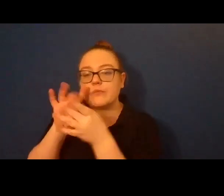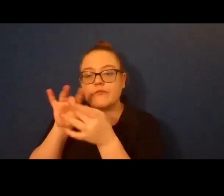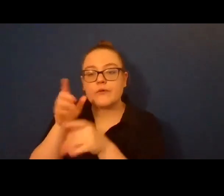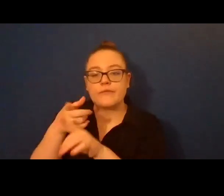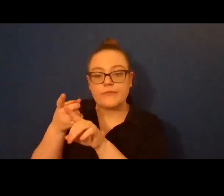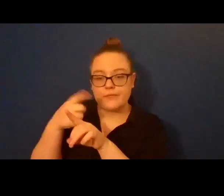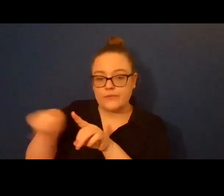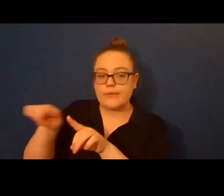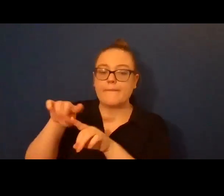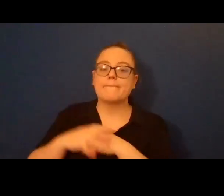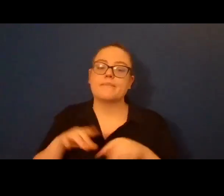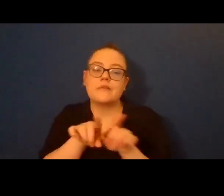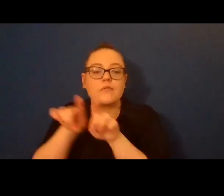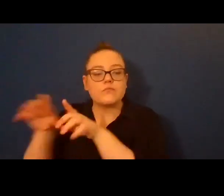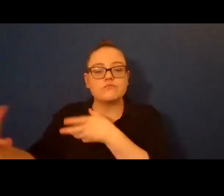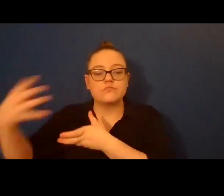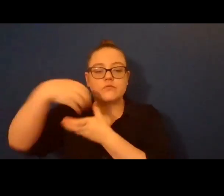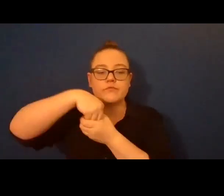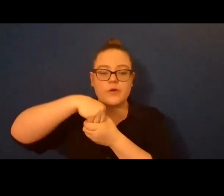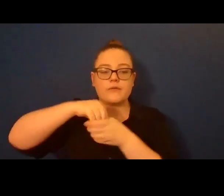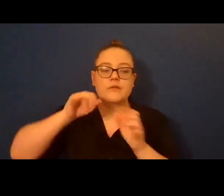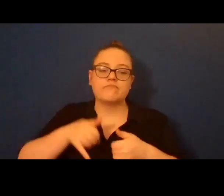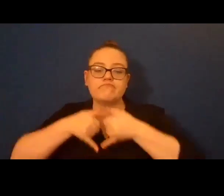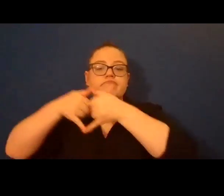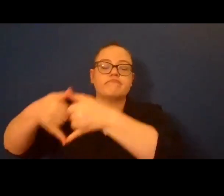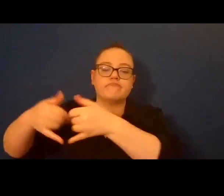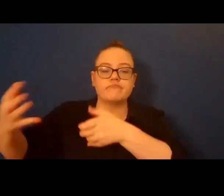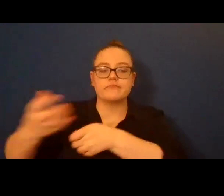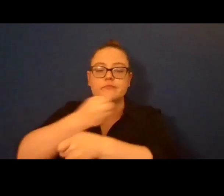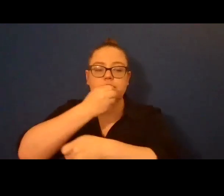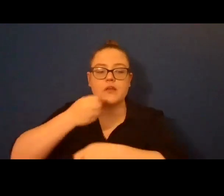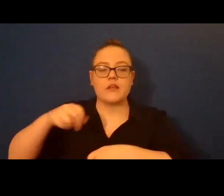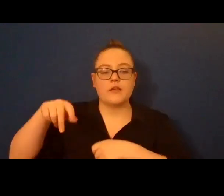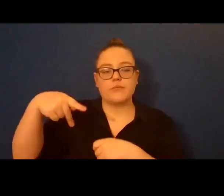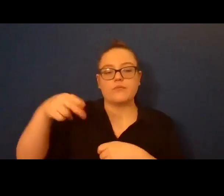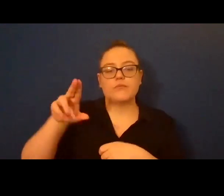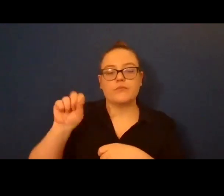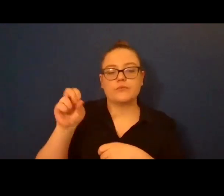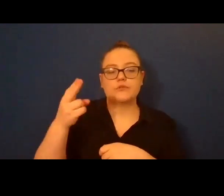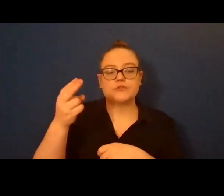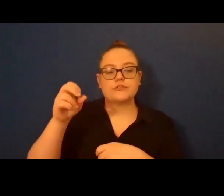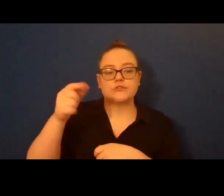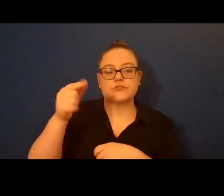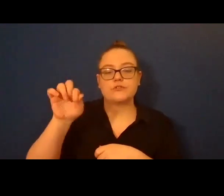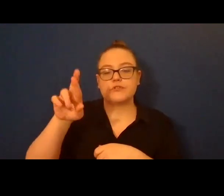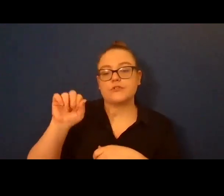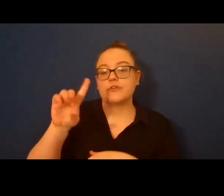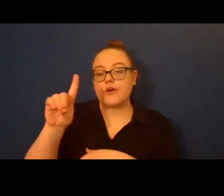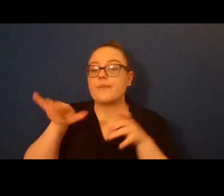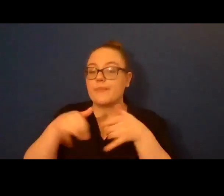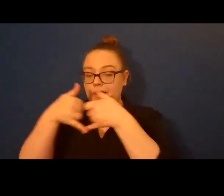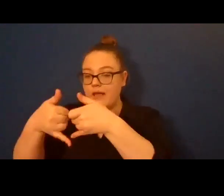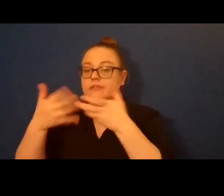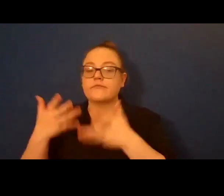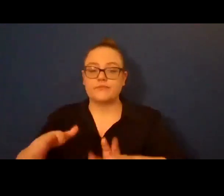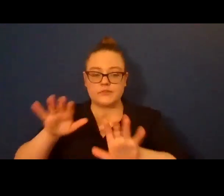New Jersey State Council on the Arts. Winner of a Pushkar Prize, his poems have appeared in Poetry, The American Poetry Review, The Kenyan Review,